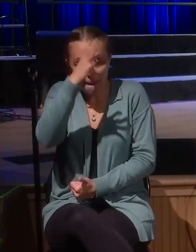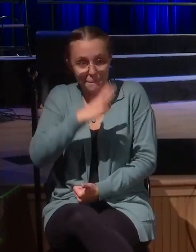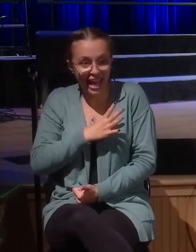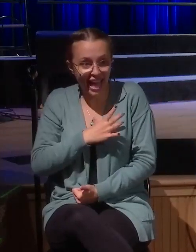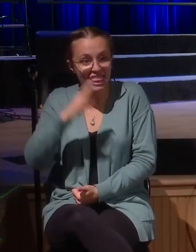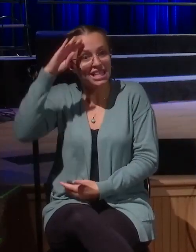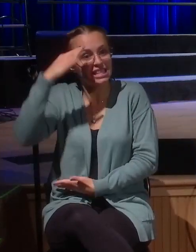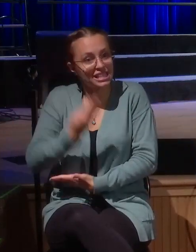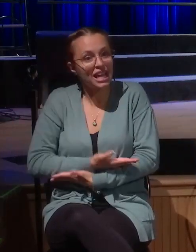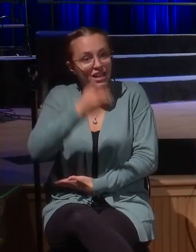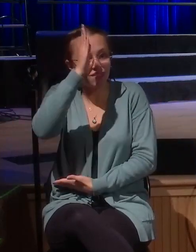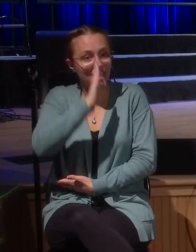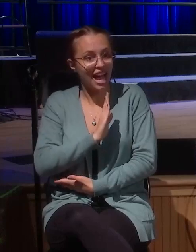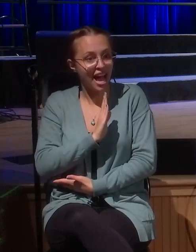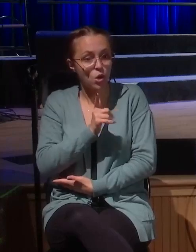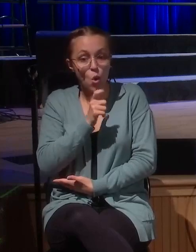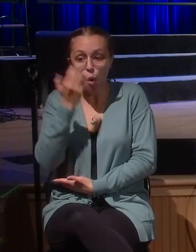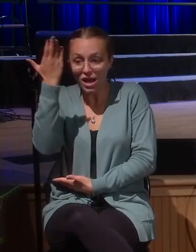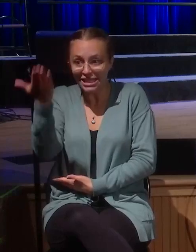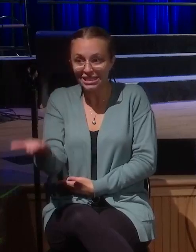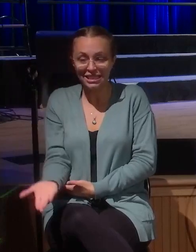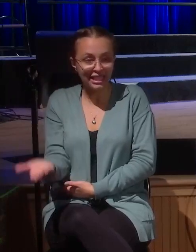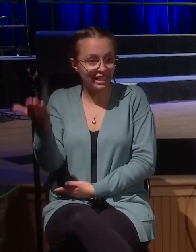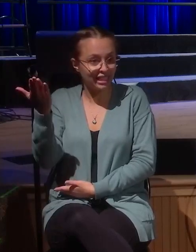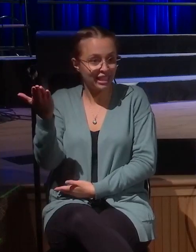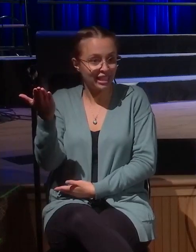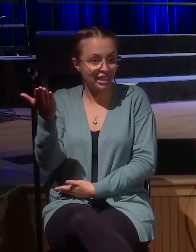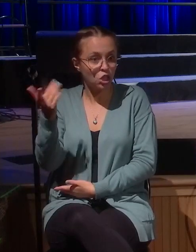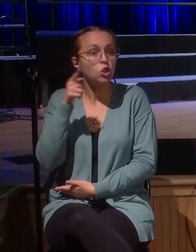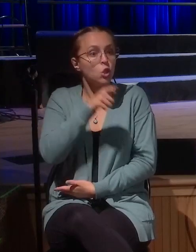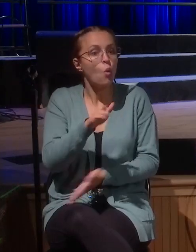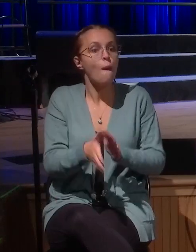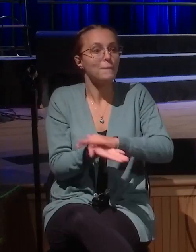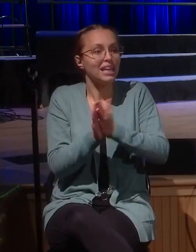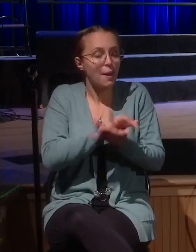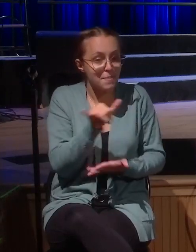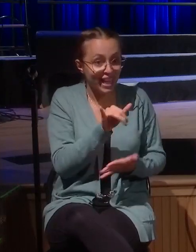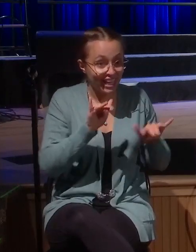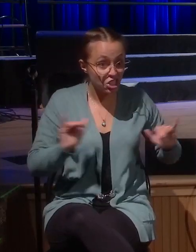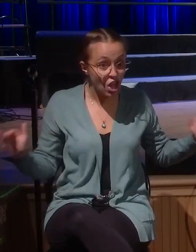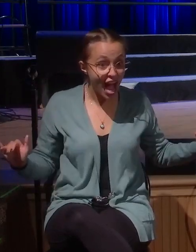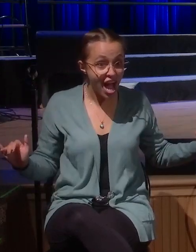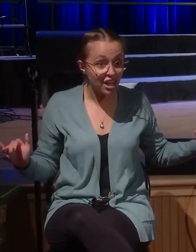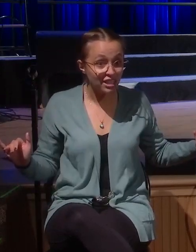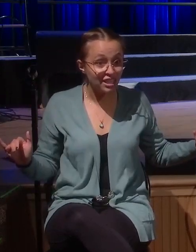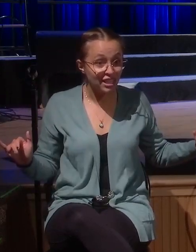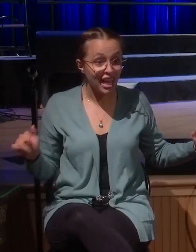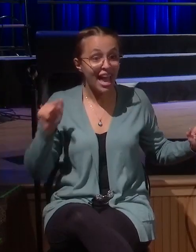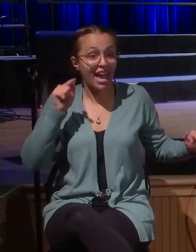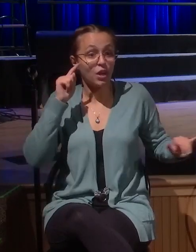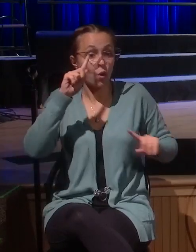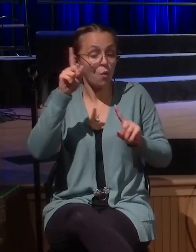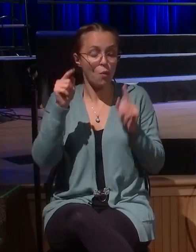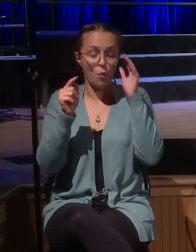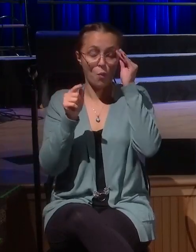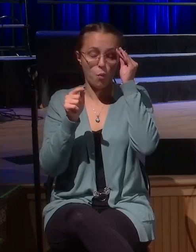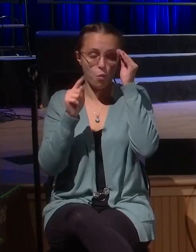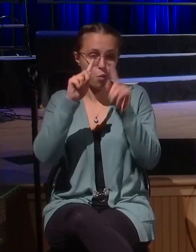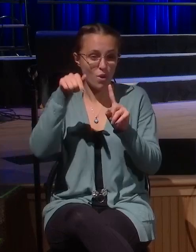who is it? And I'll do anything, I'll become like a child and I'll go, and when you get before Jesus and he calls you by name and